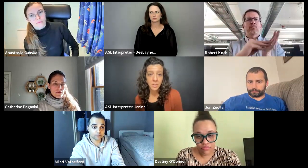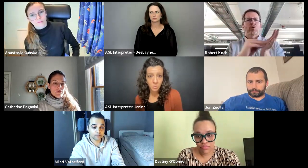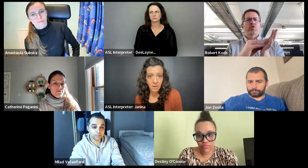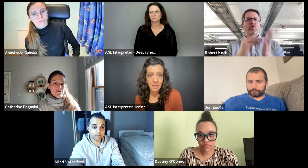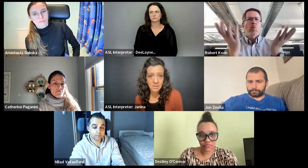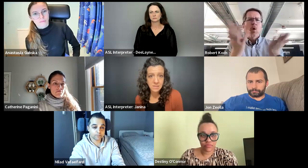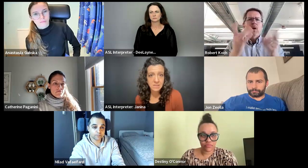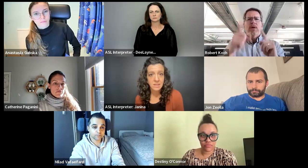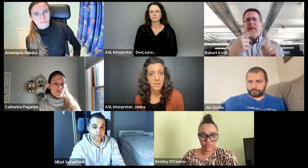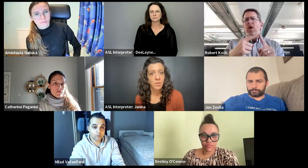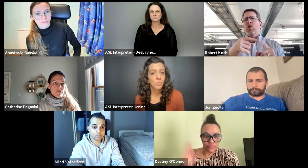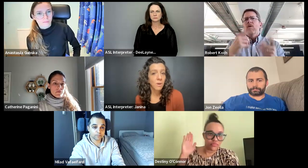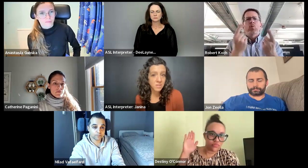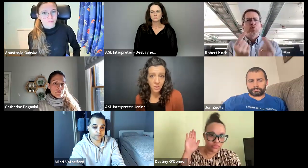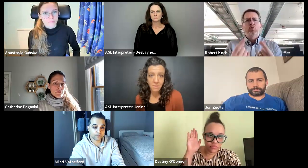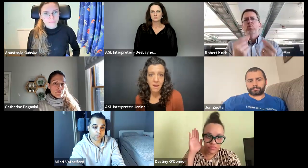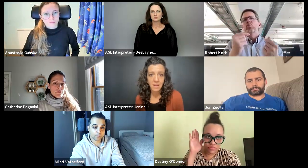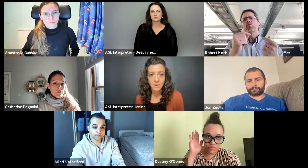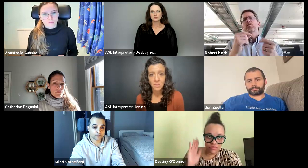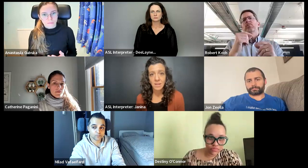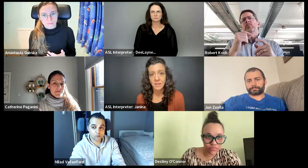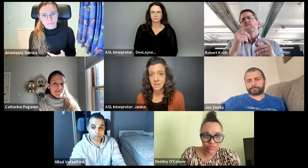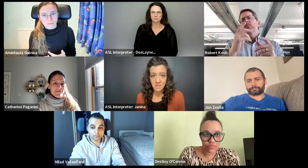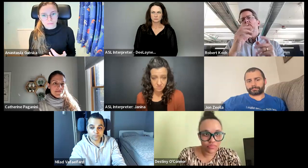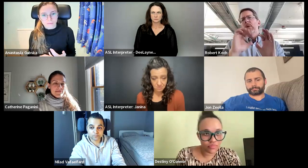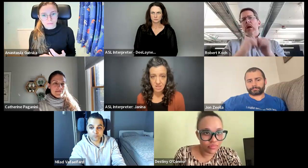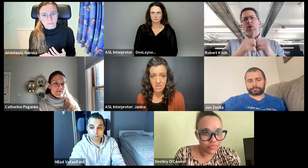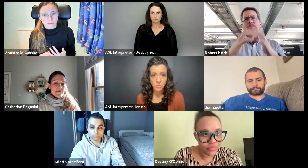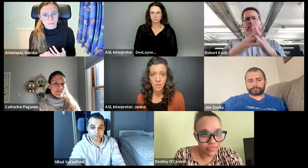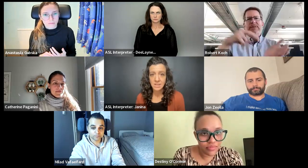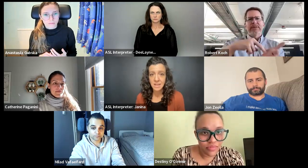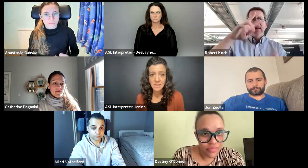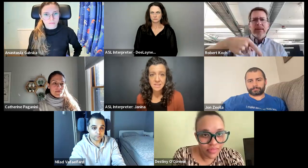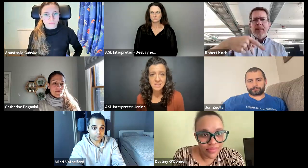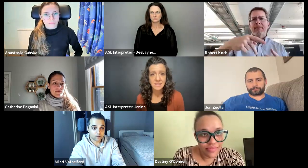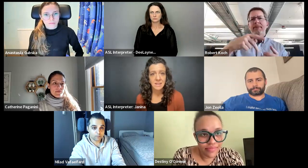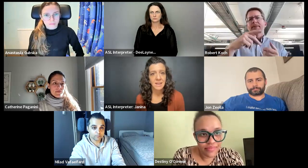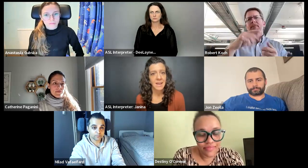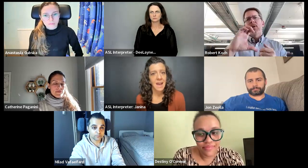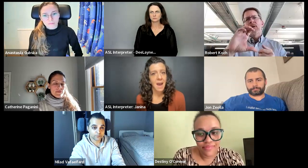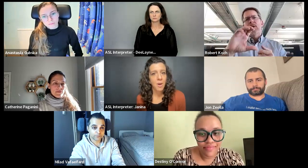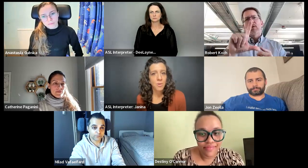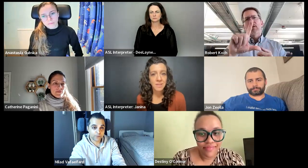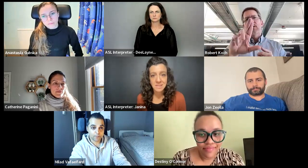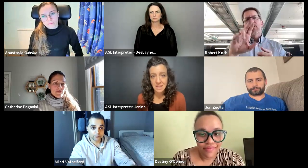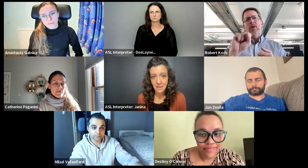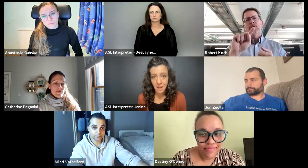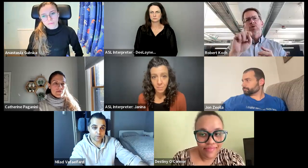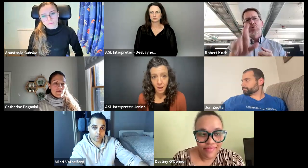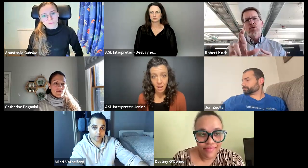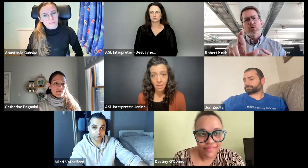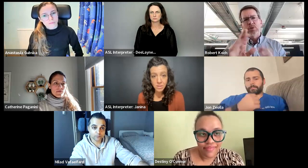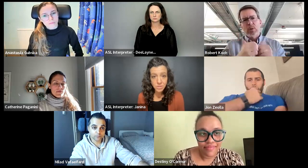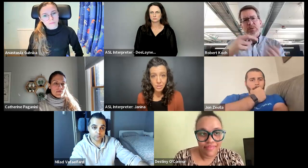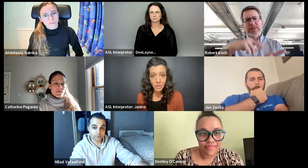in Kubernetes, who wants to learn about it. We can teach what it does, how you can stand